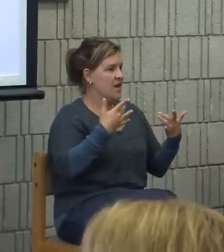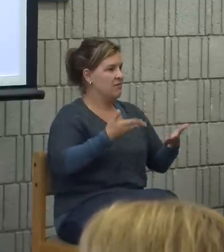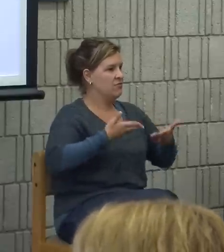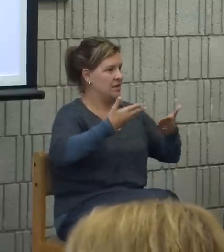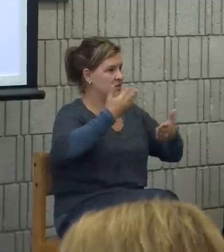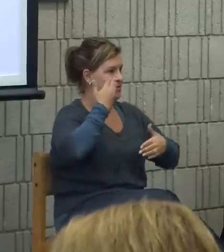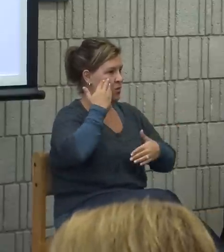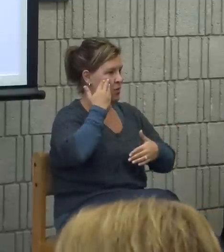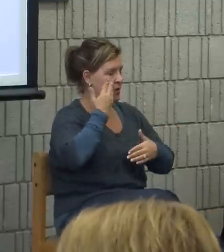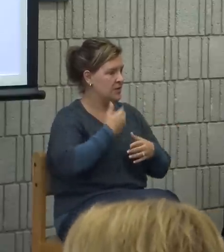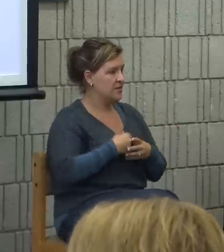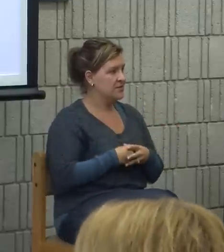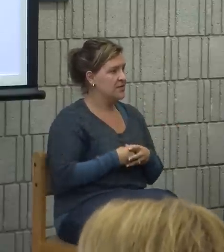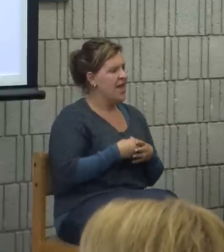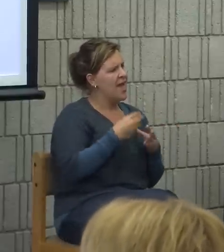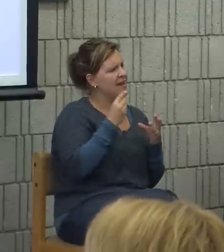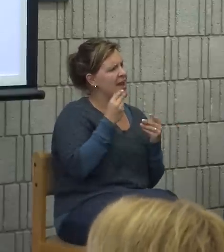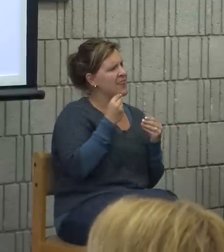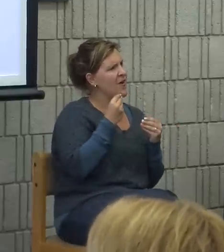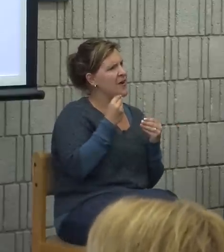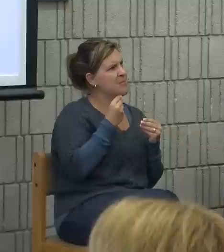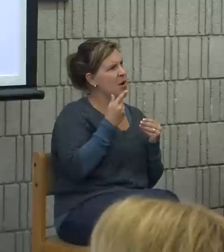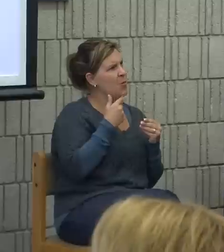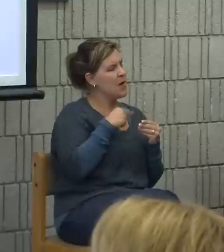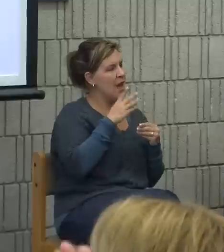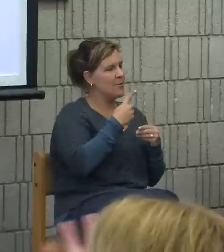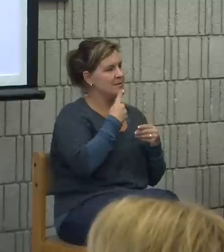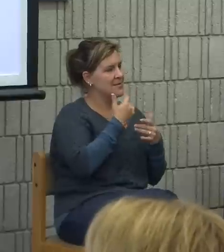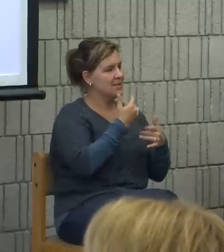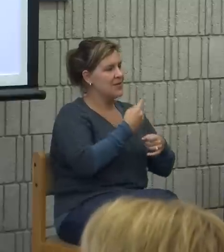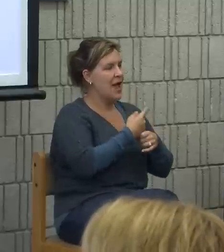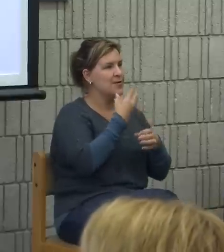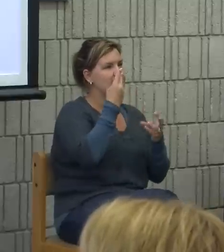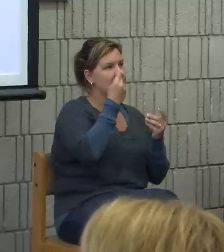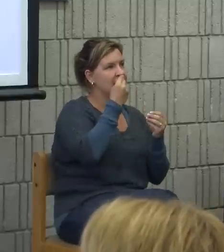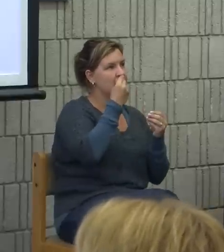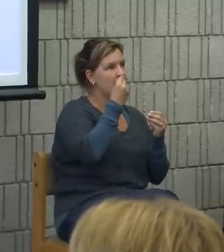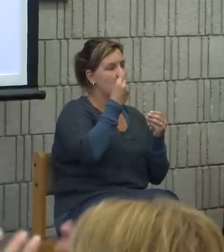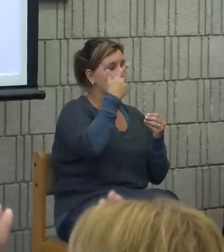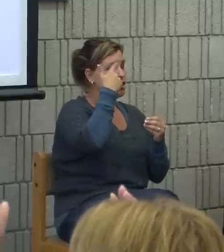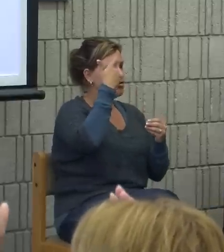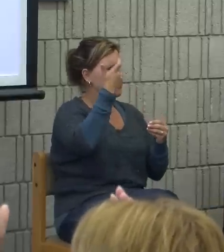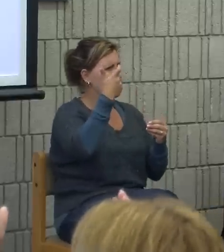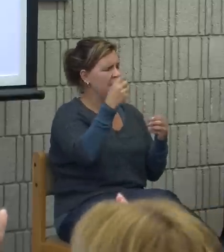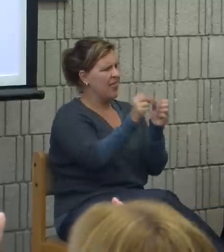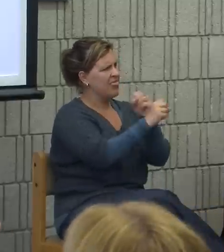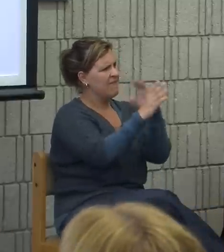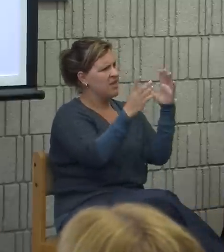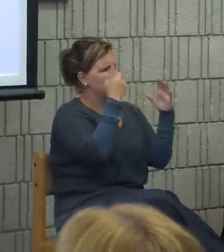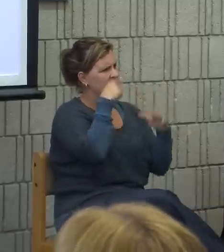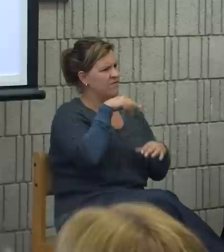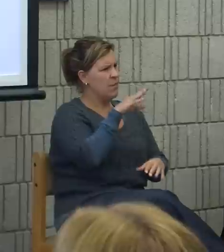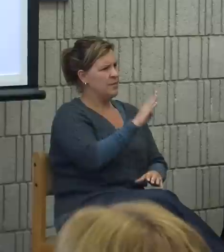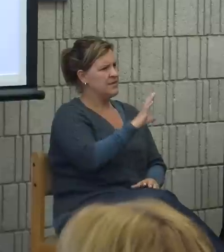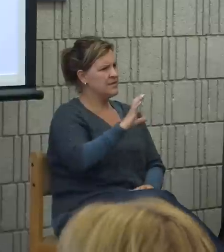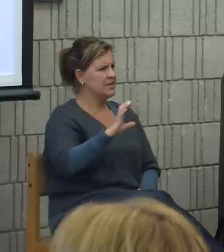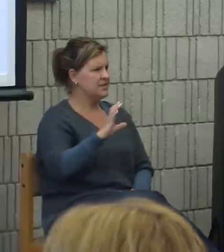thought about sharing just a few words with you today, I thought about dreaming a little bit about what the vision is for Bristol Community College in terms of